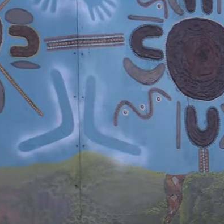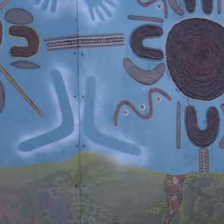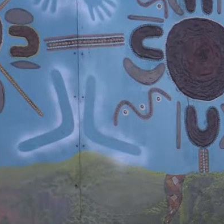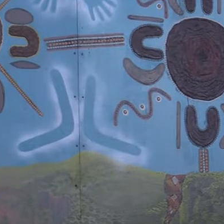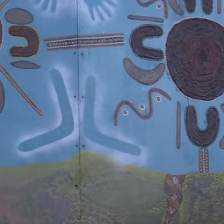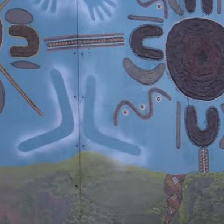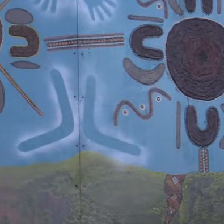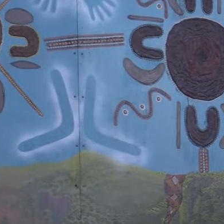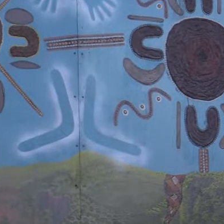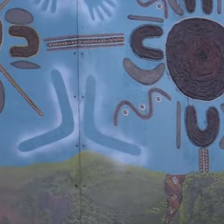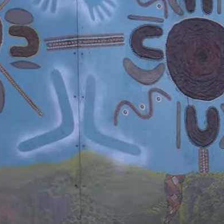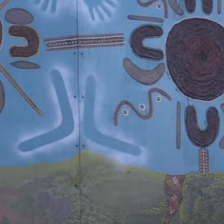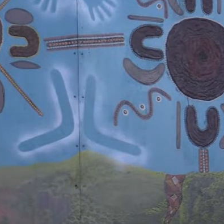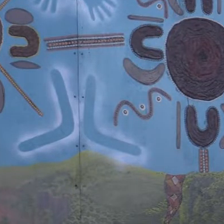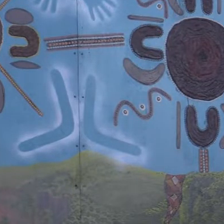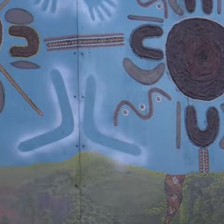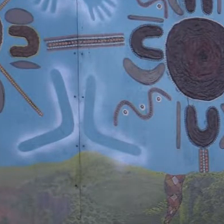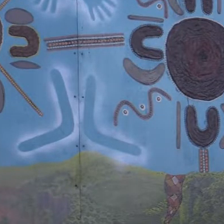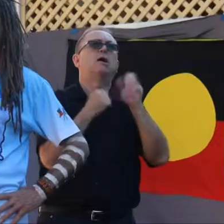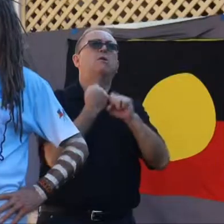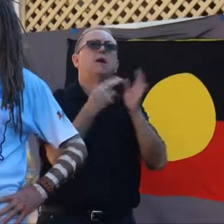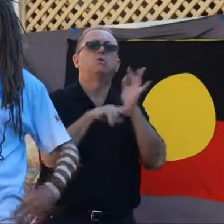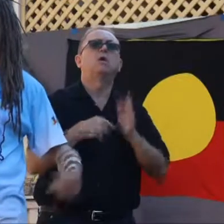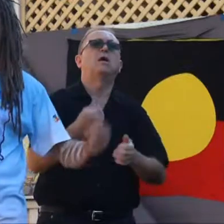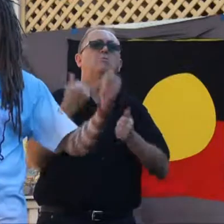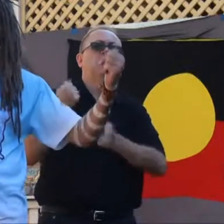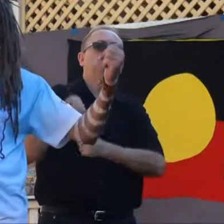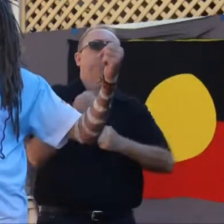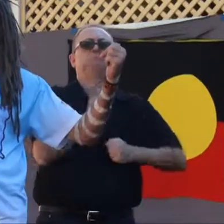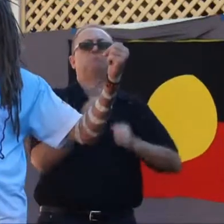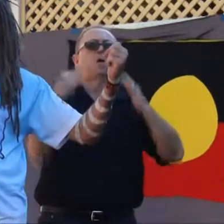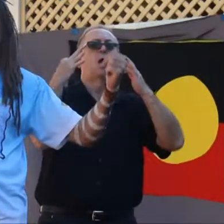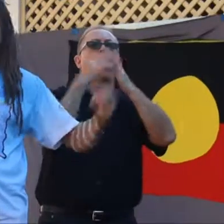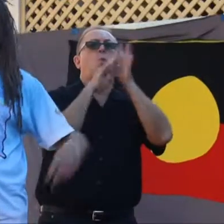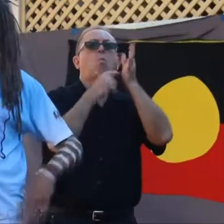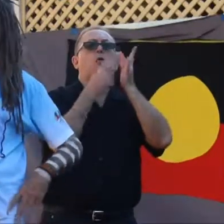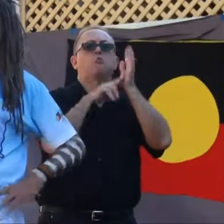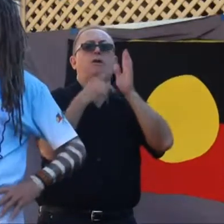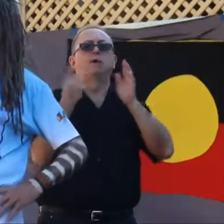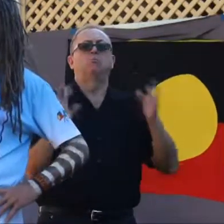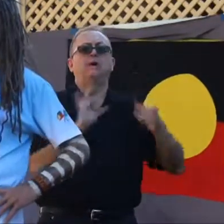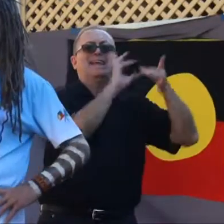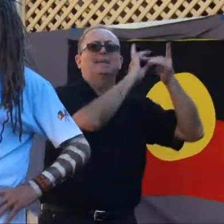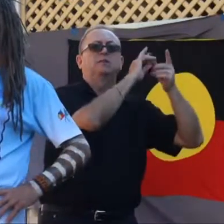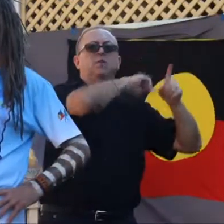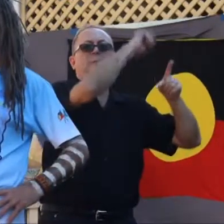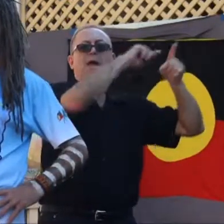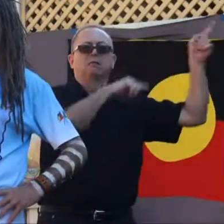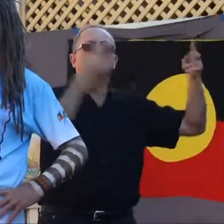Yoay. The great warrior, which we connect to that mountain up there, used to call it Mount Warning. We call that mountain the